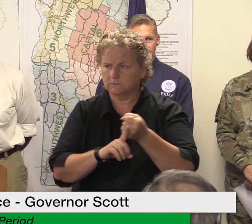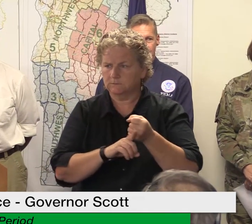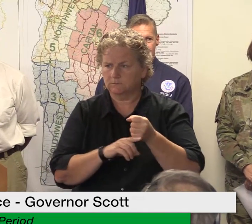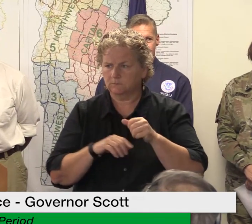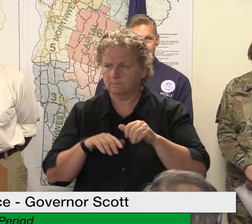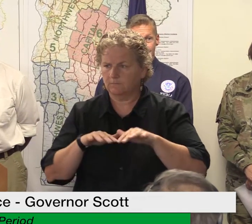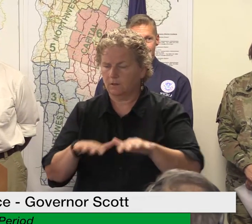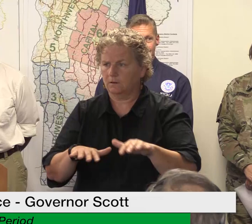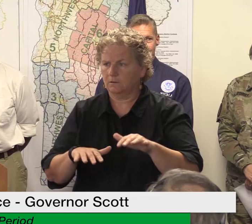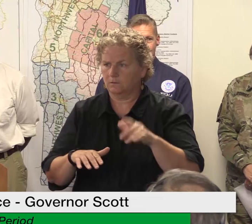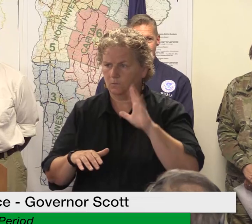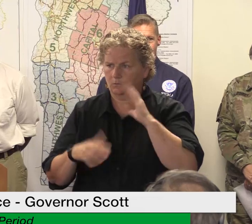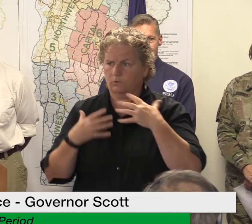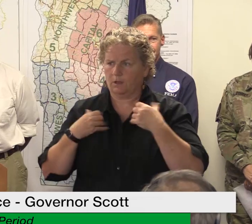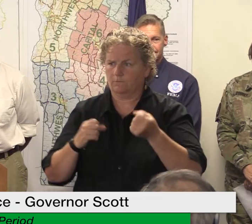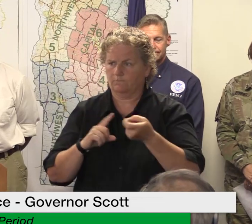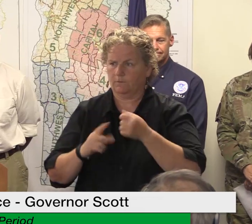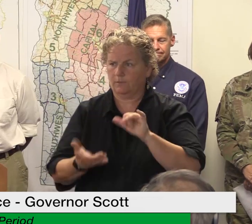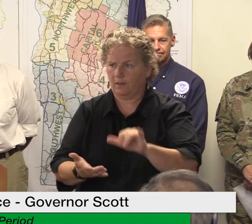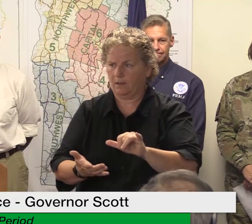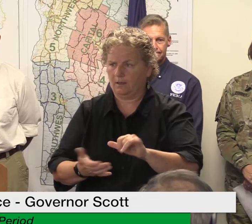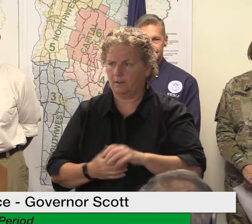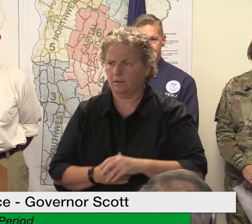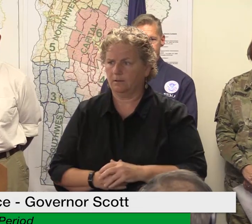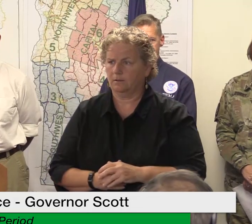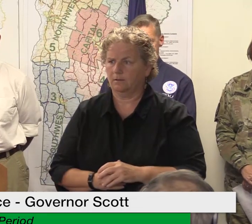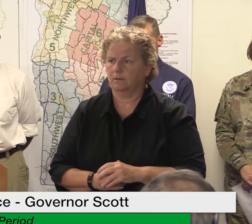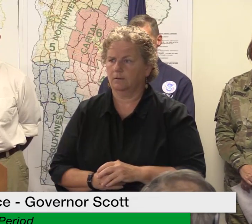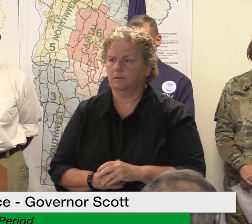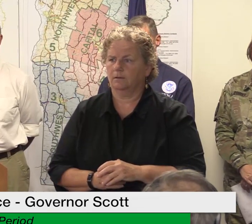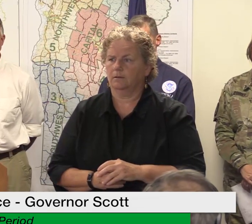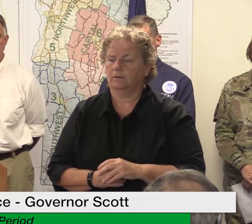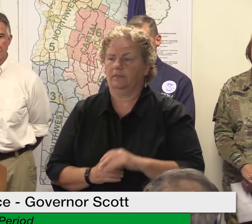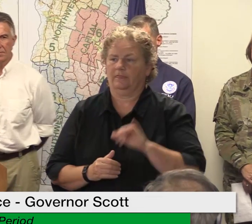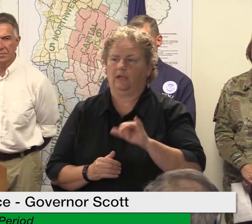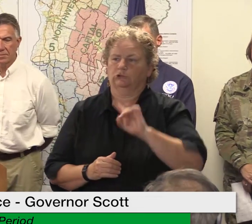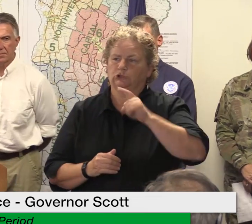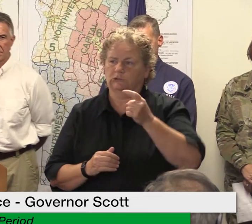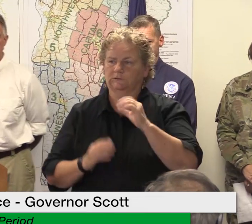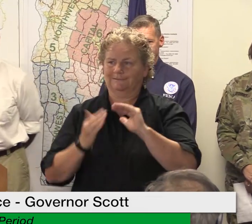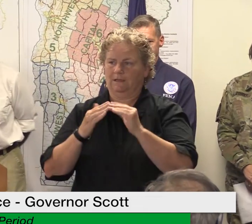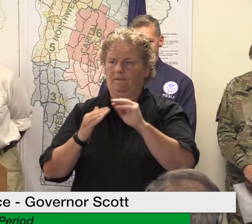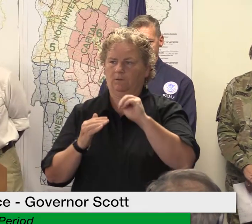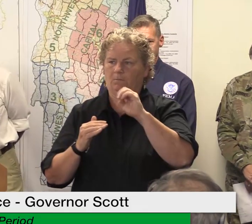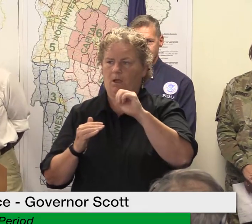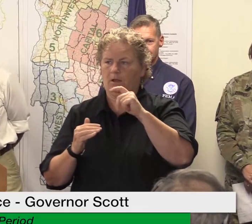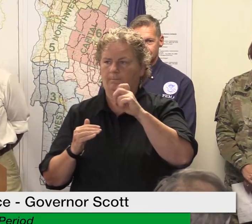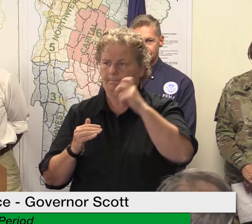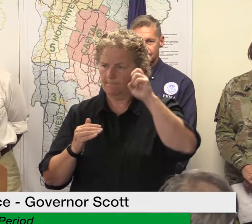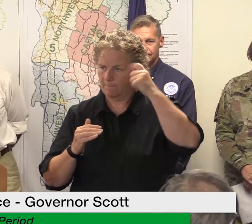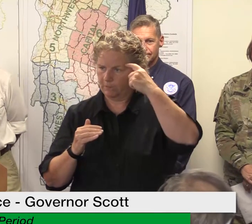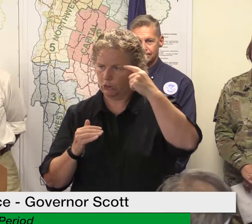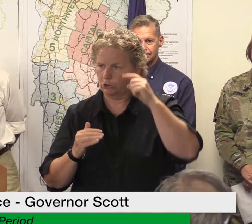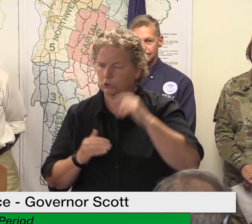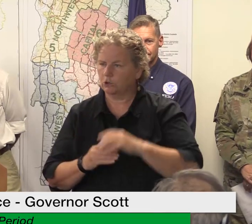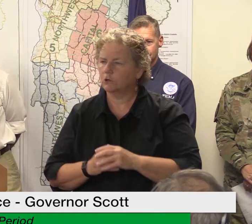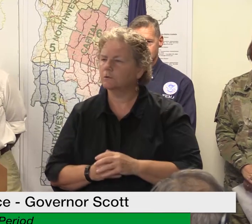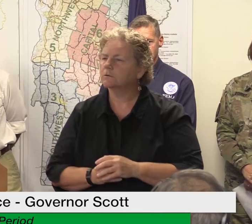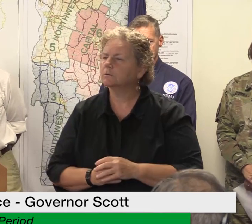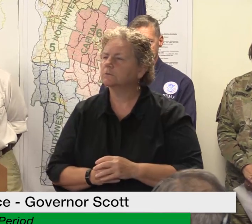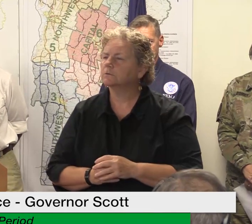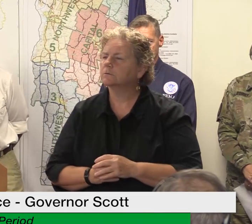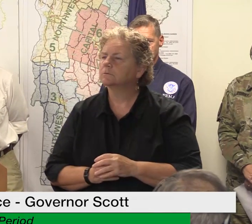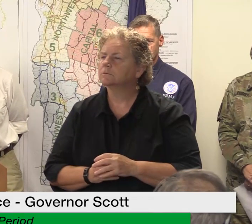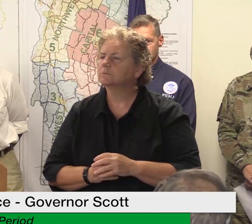so that's just montilio uh is the 20 million dollars in your mind the